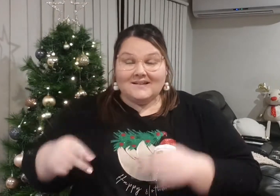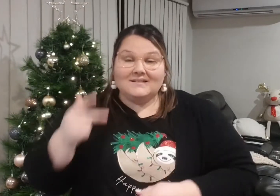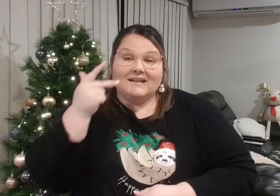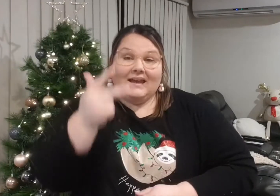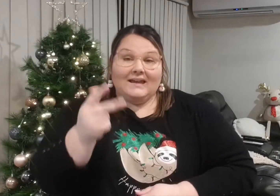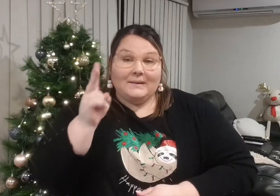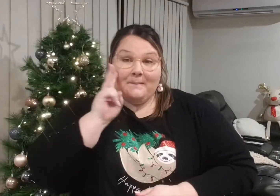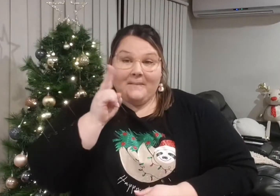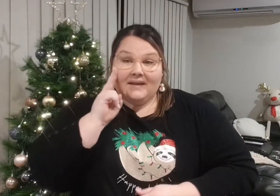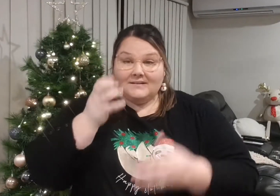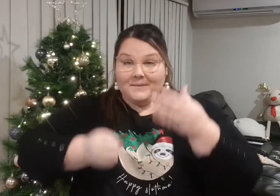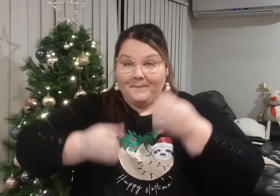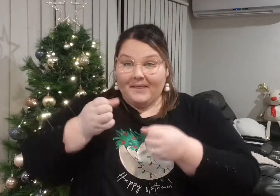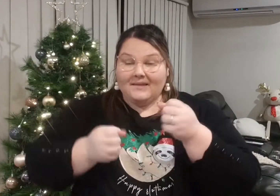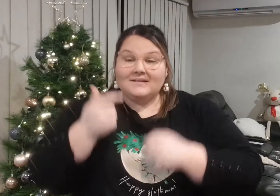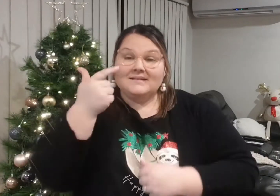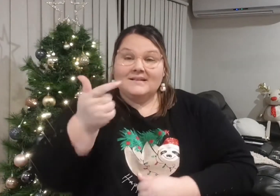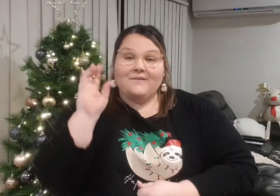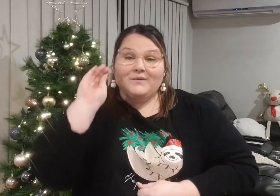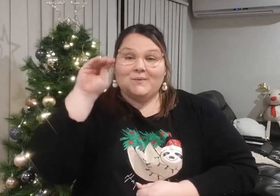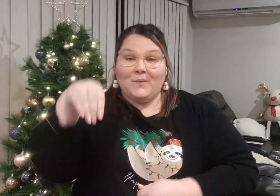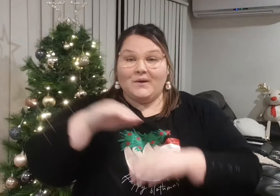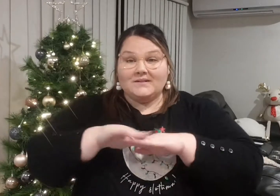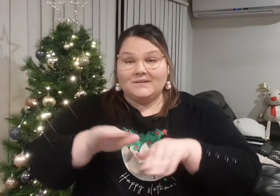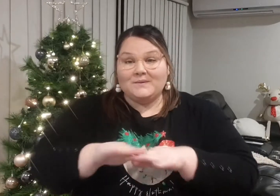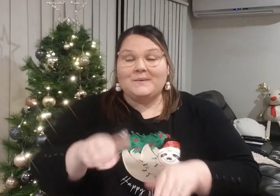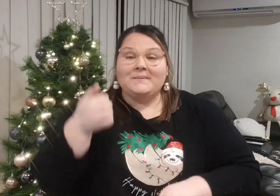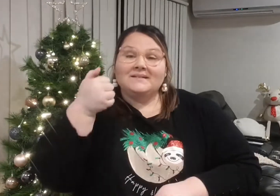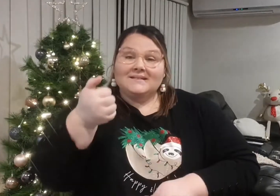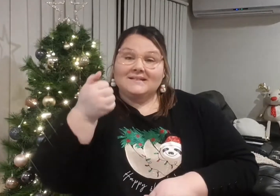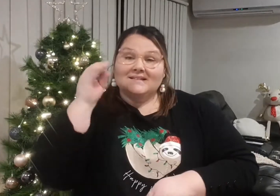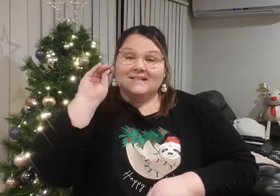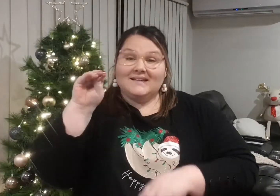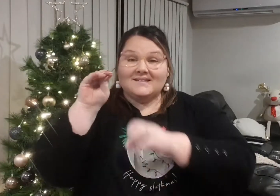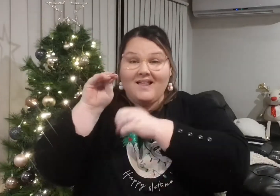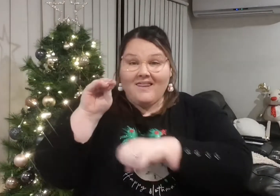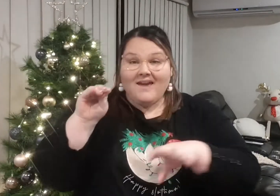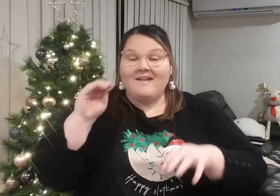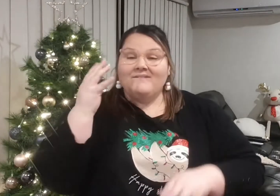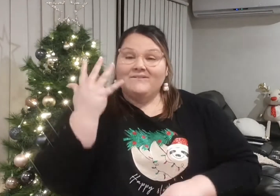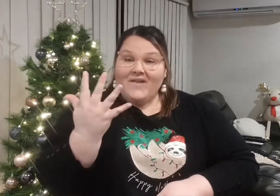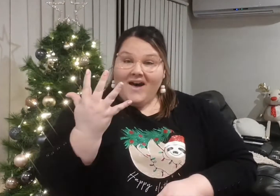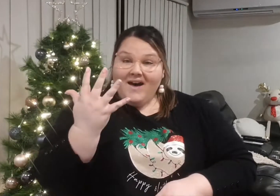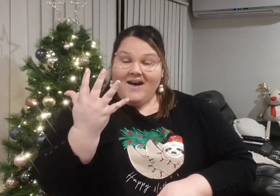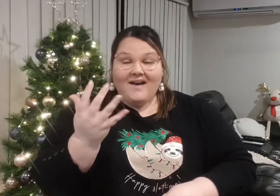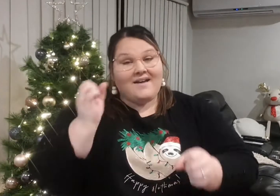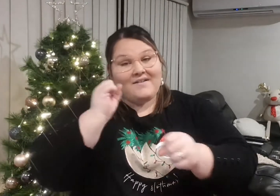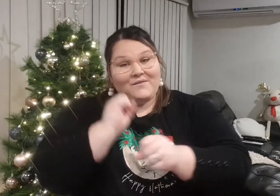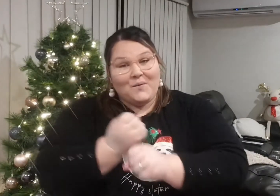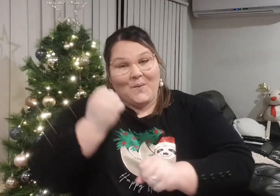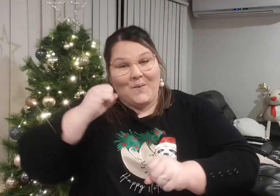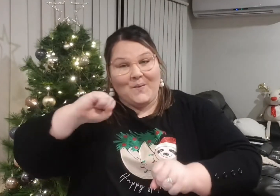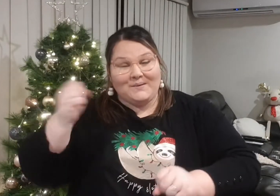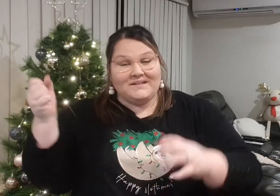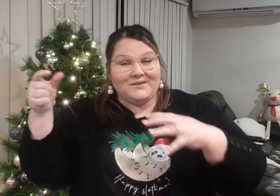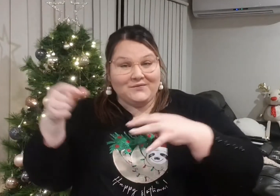bouncing, eight maids are thinking Seven swans are swimming, six bees are laying, five golden